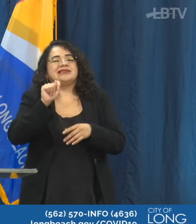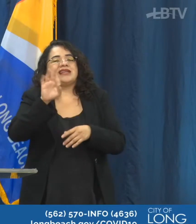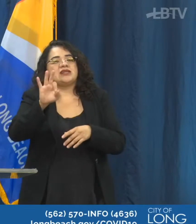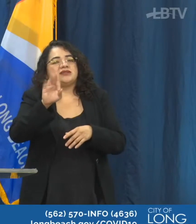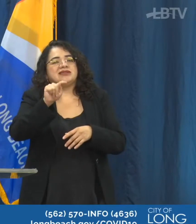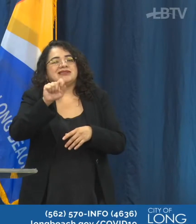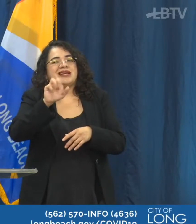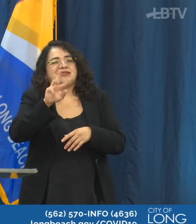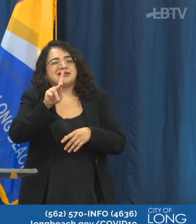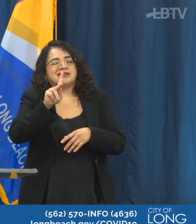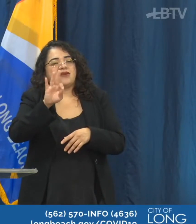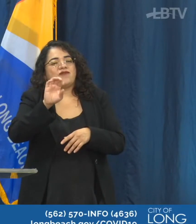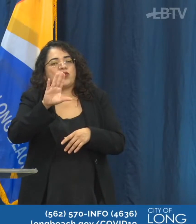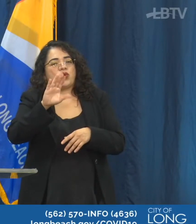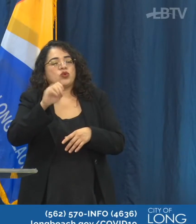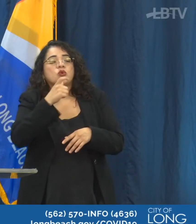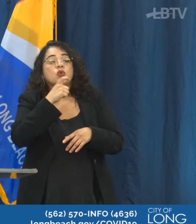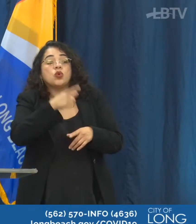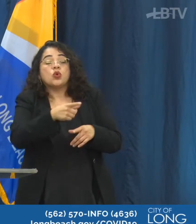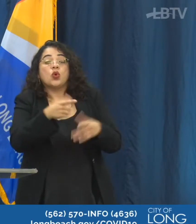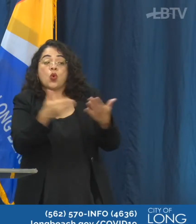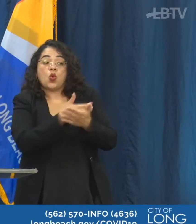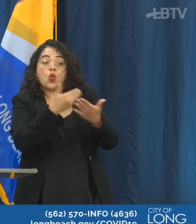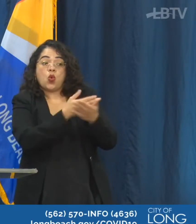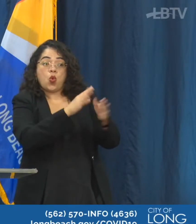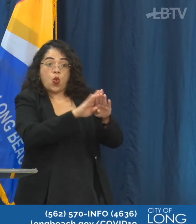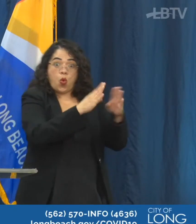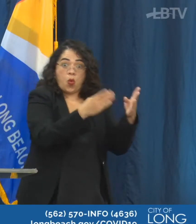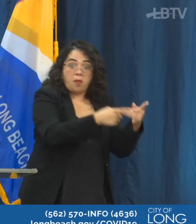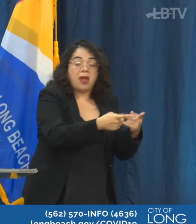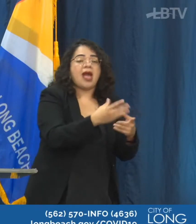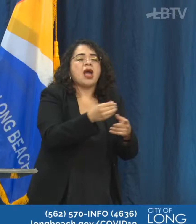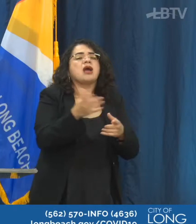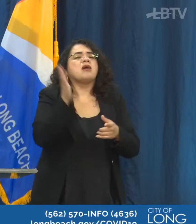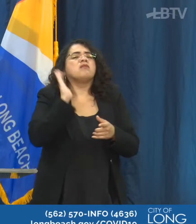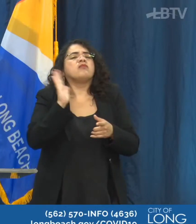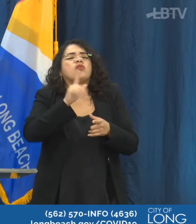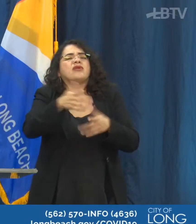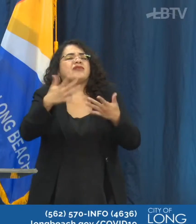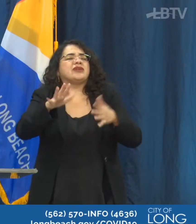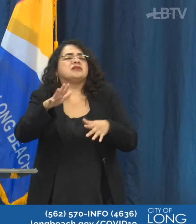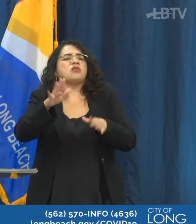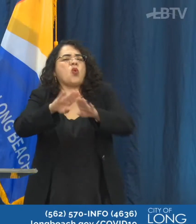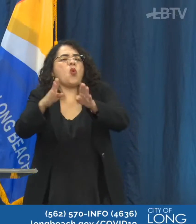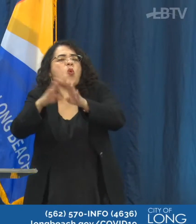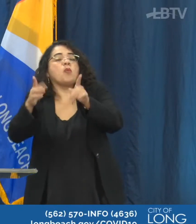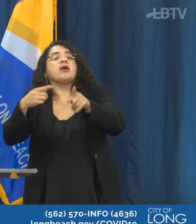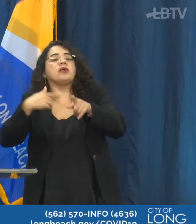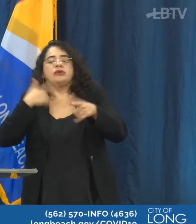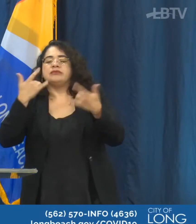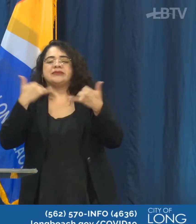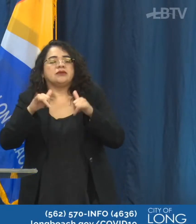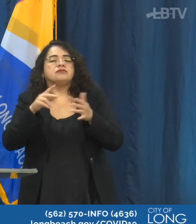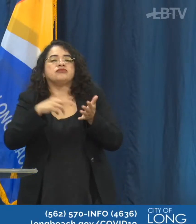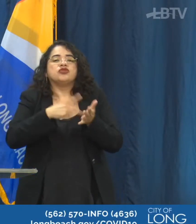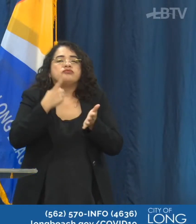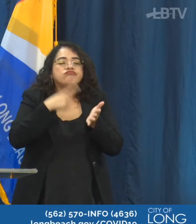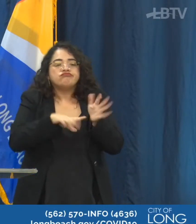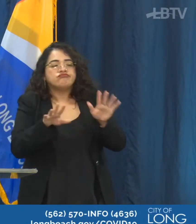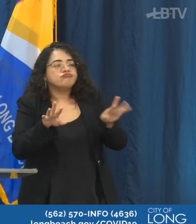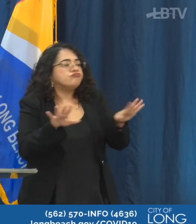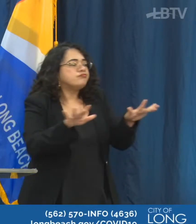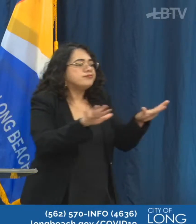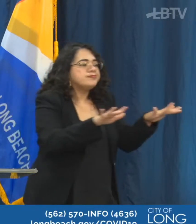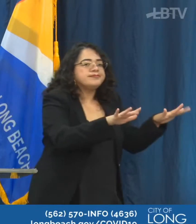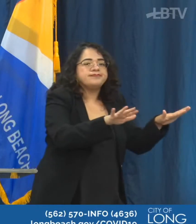opening. But for those who have been visited before, there'll be a stronger stance taken moving forward. It is very